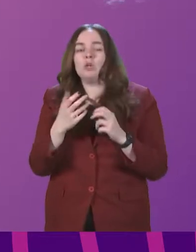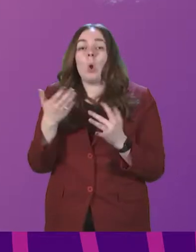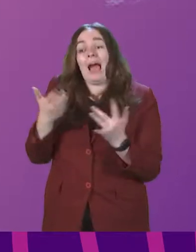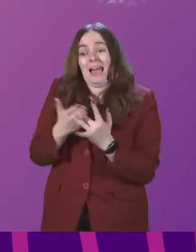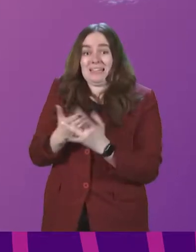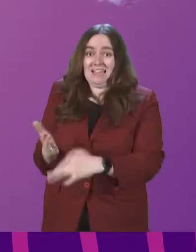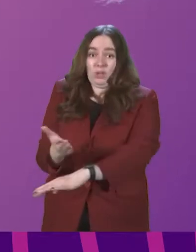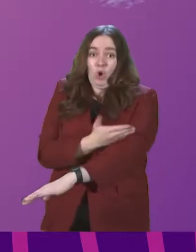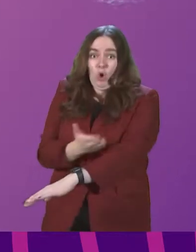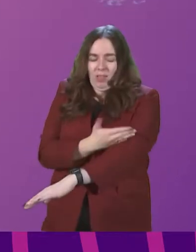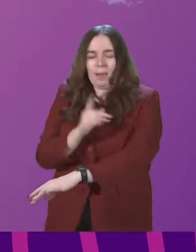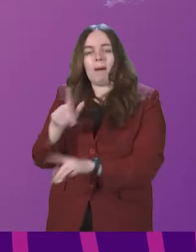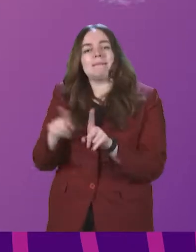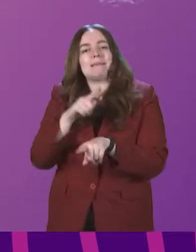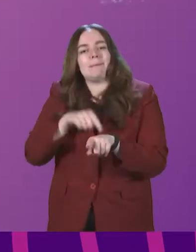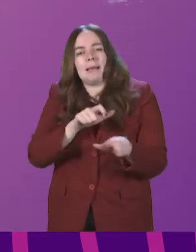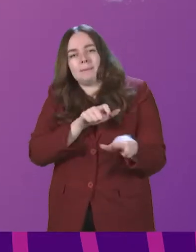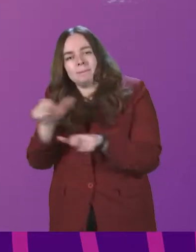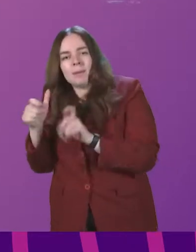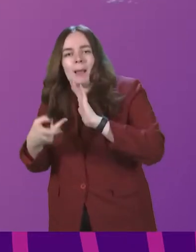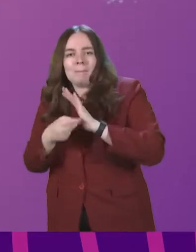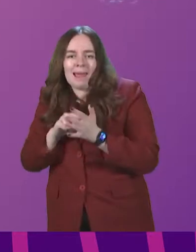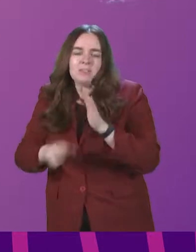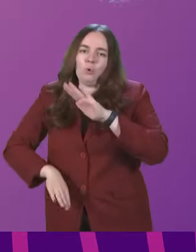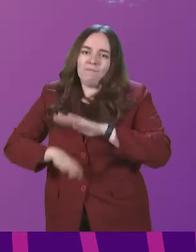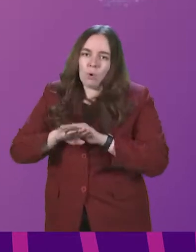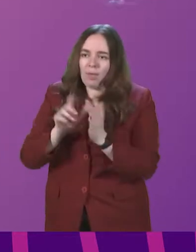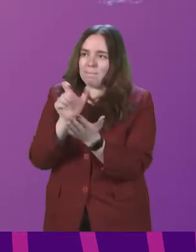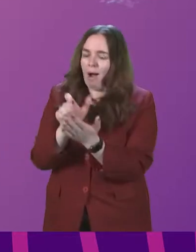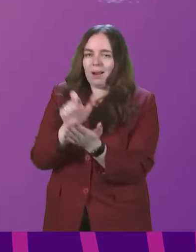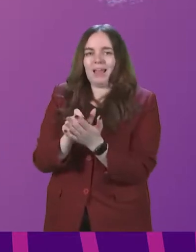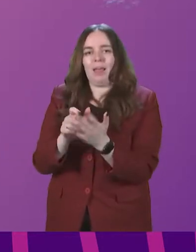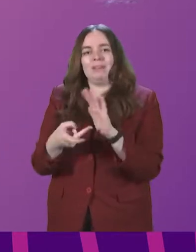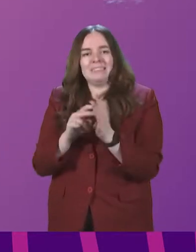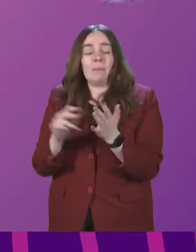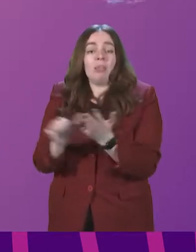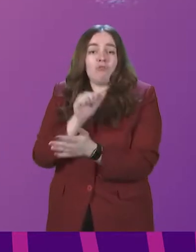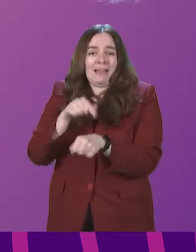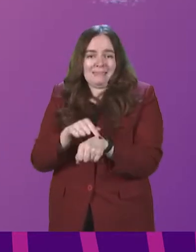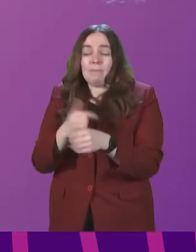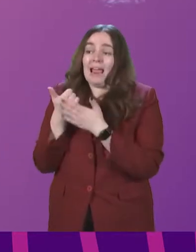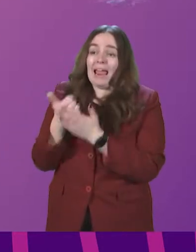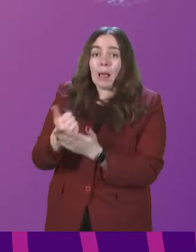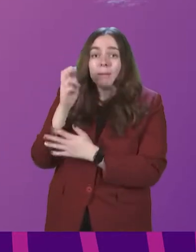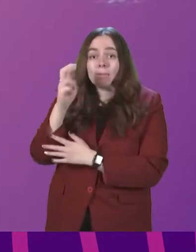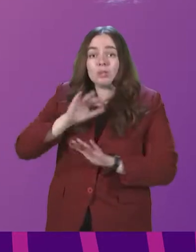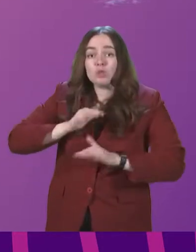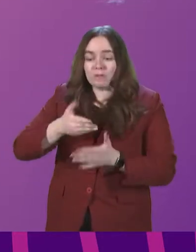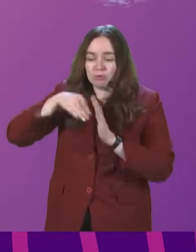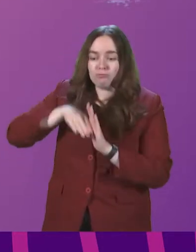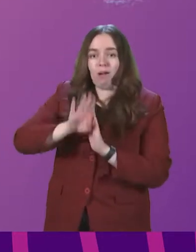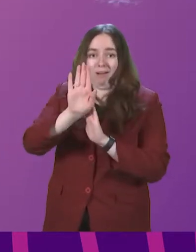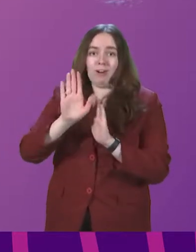opportunity, whilst maintaining plans to fully market the scheme at the right time, potentially helping bus services to recover from the